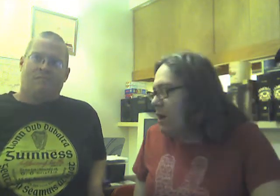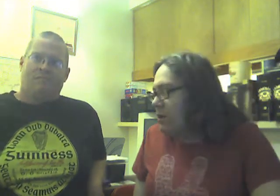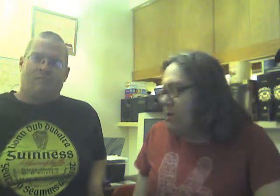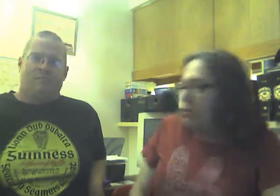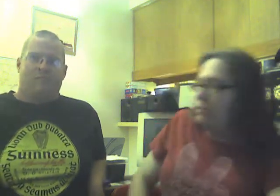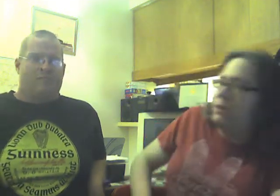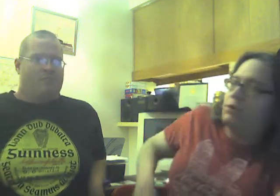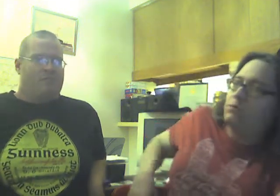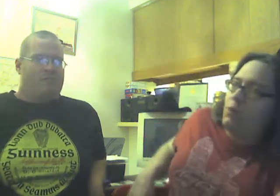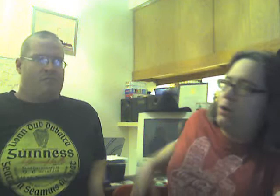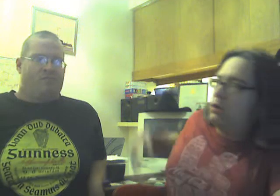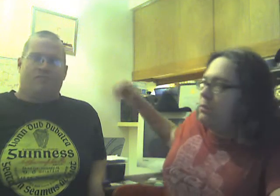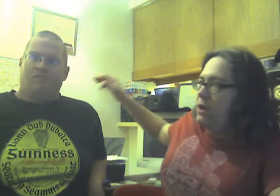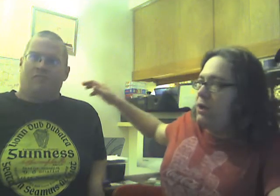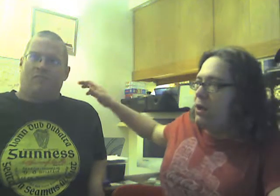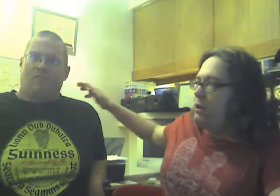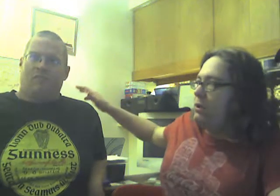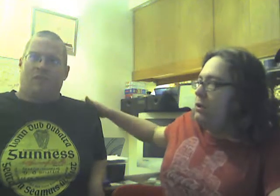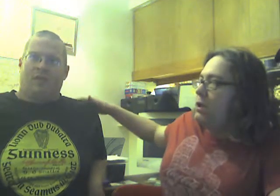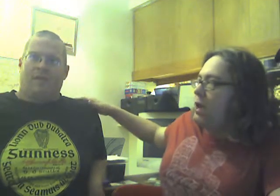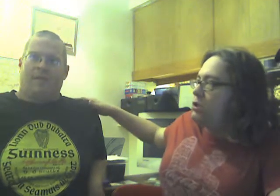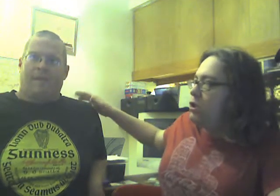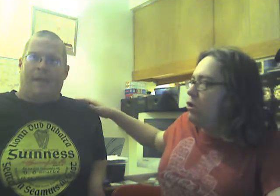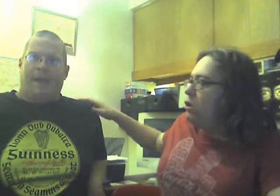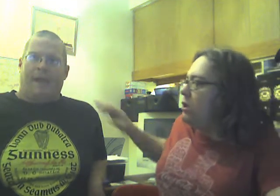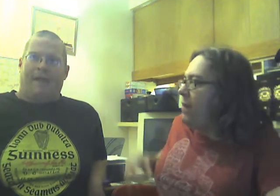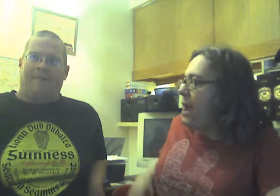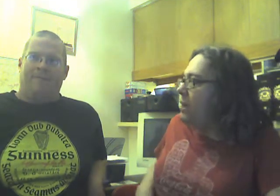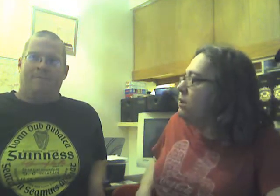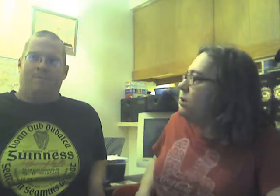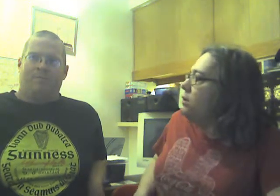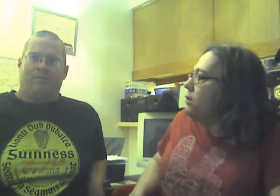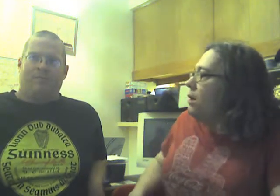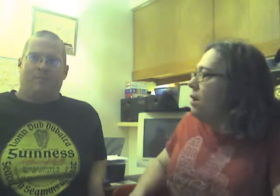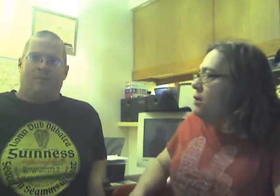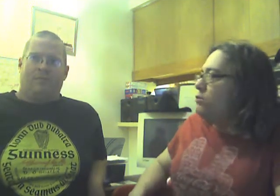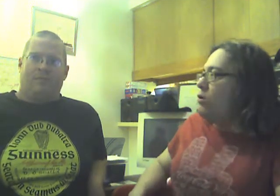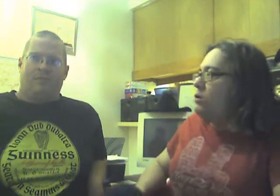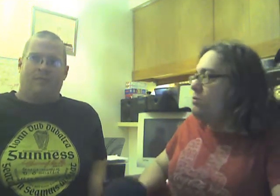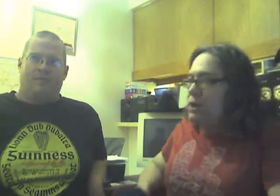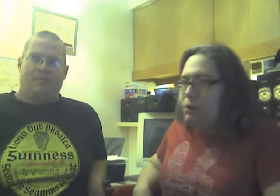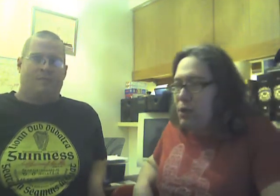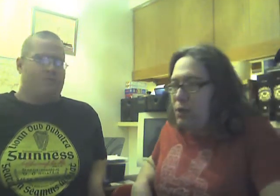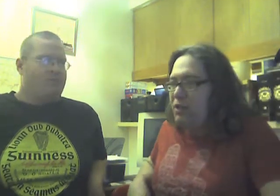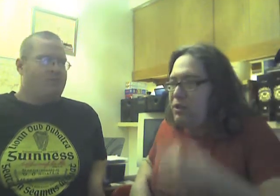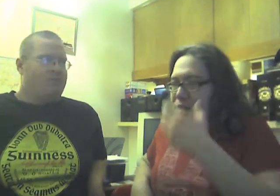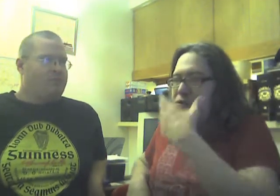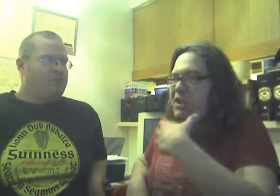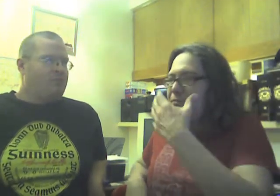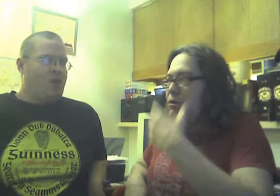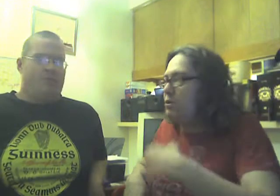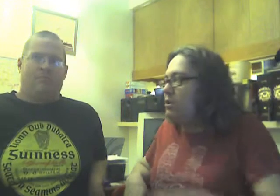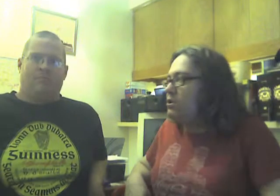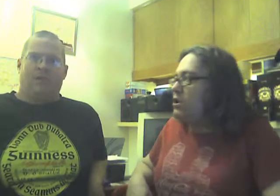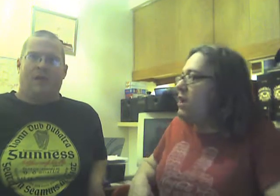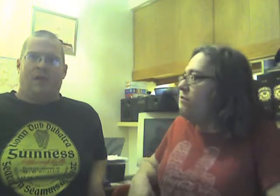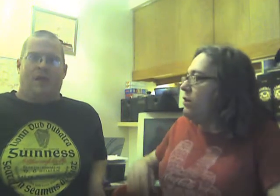find anyone, because, well, look at me and Aaron. Aaron's a good-looking man. Uh, he's growing his beard again. I think he should keep it clean-shaven.